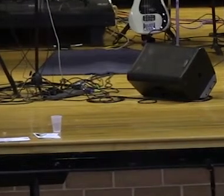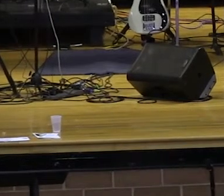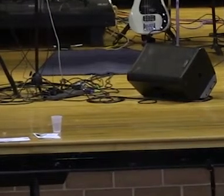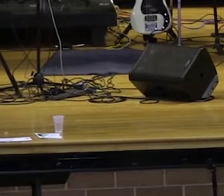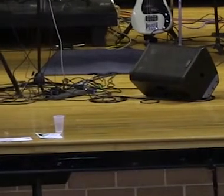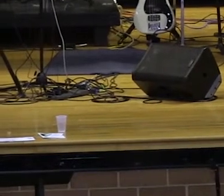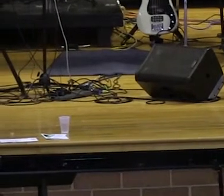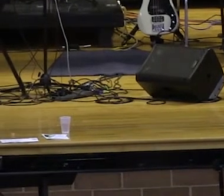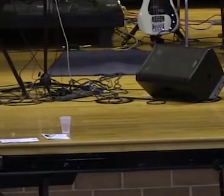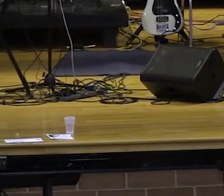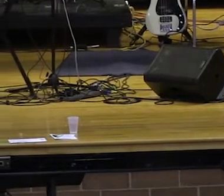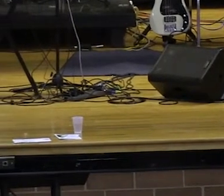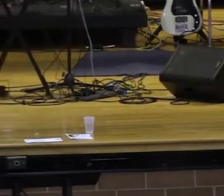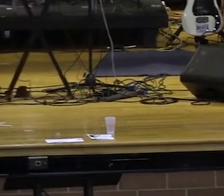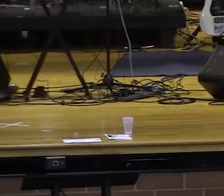of God.